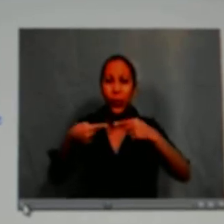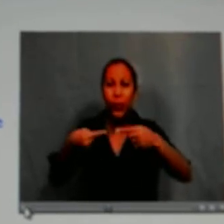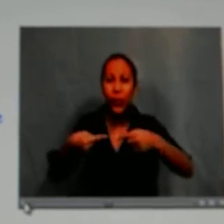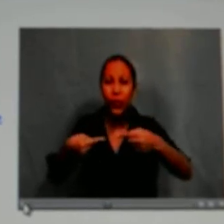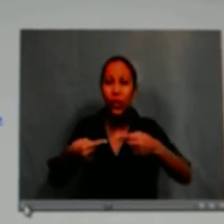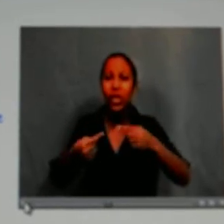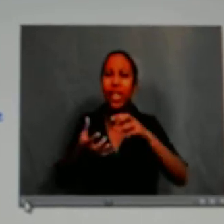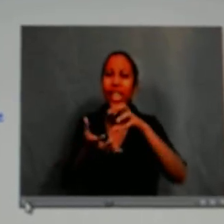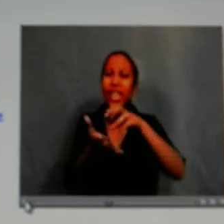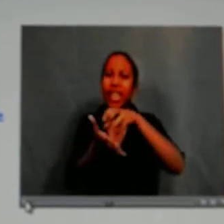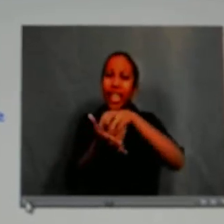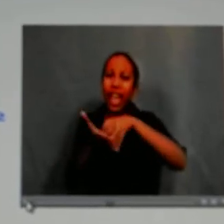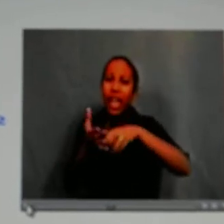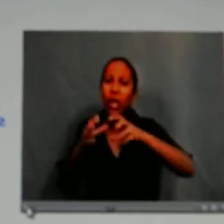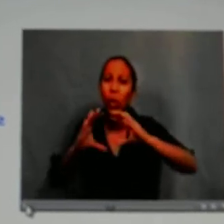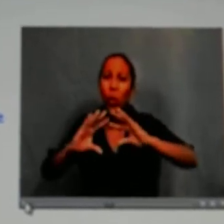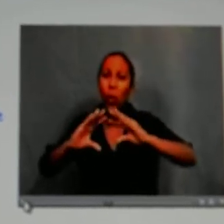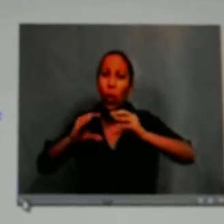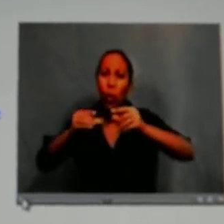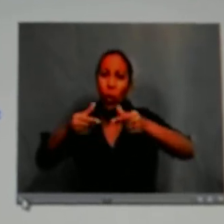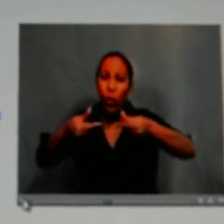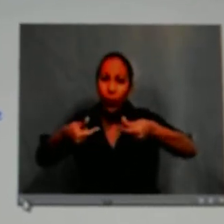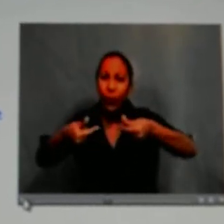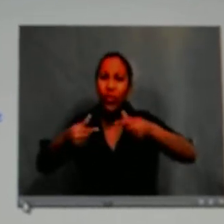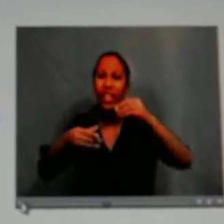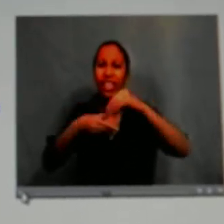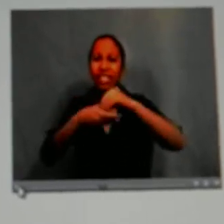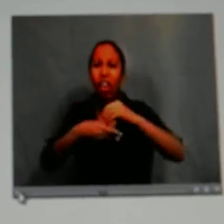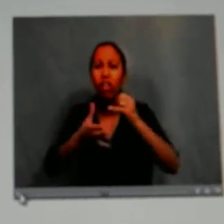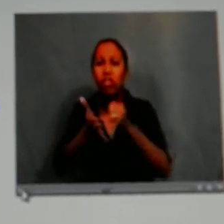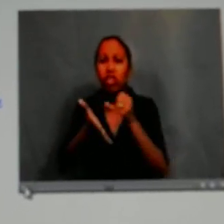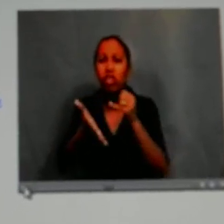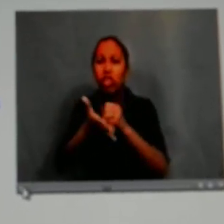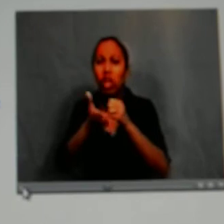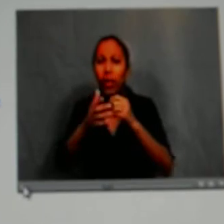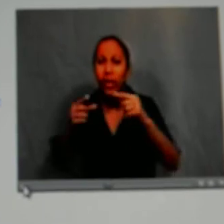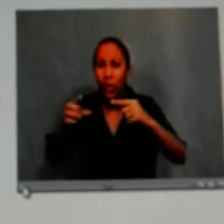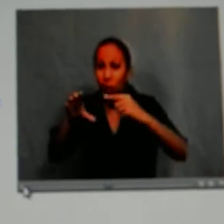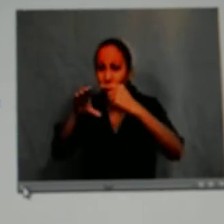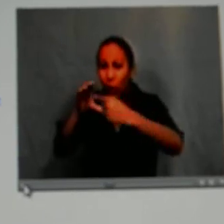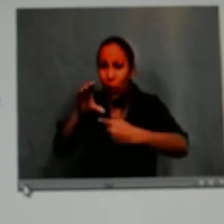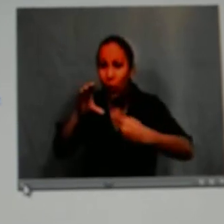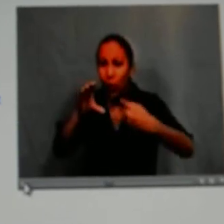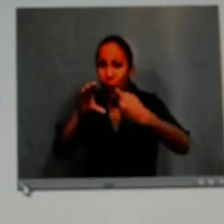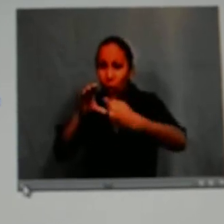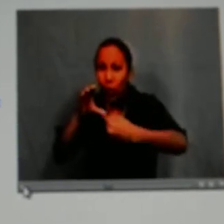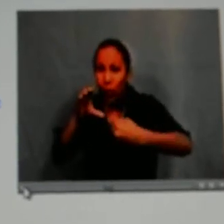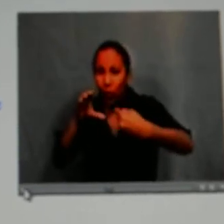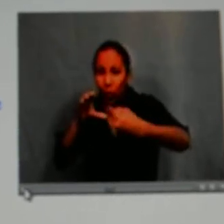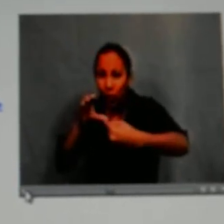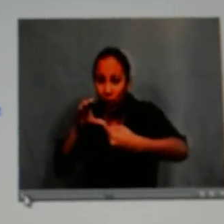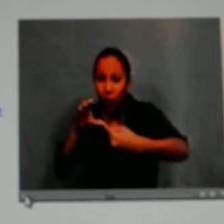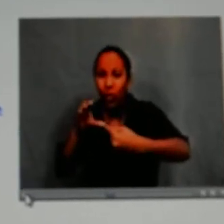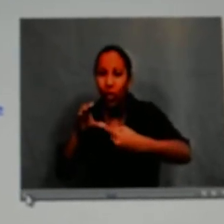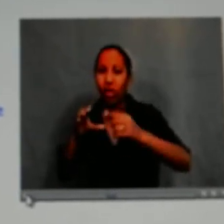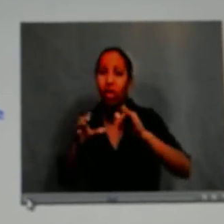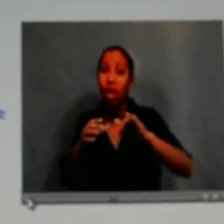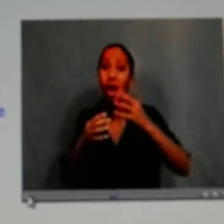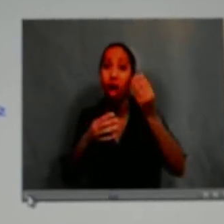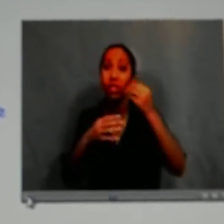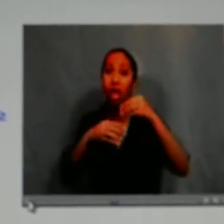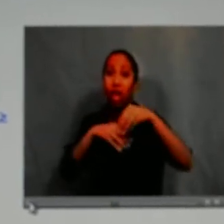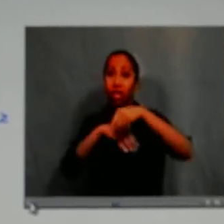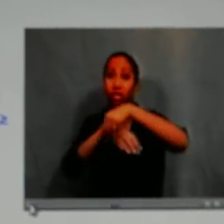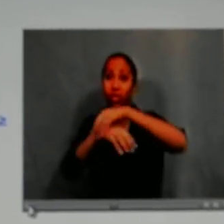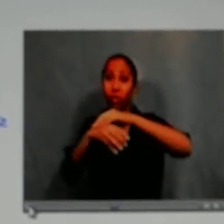And Paul's mom brought these dessert rolls, and inside was this icing and a swirl.